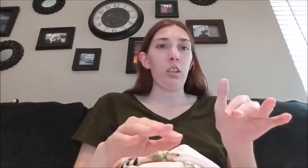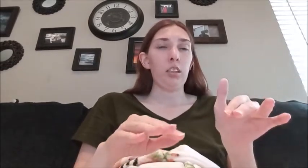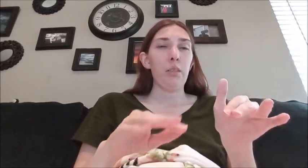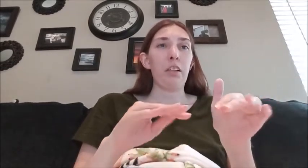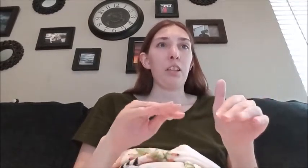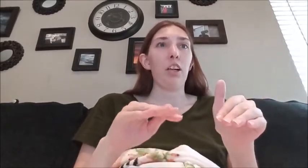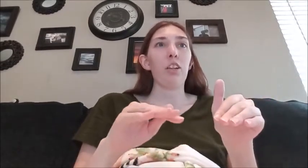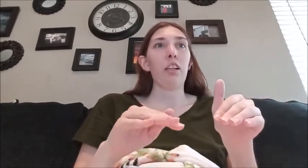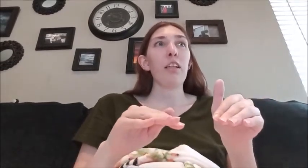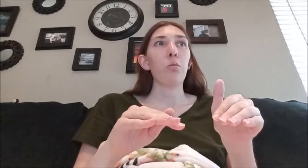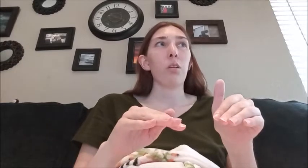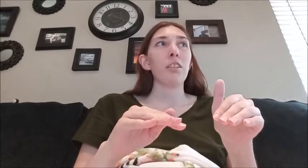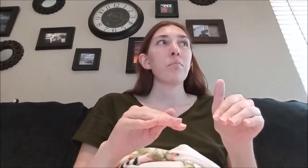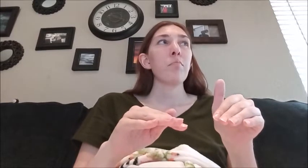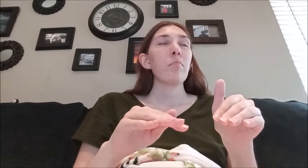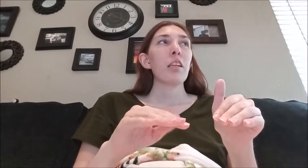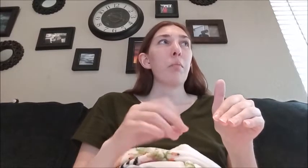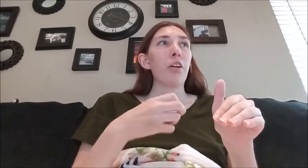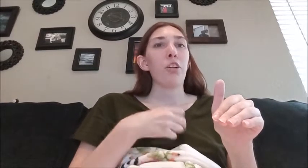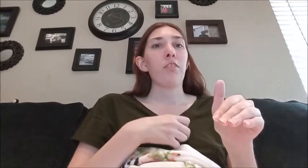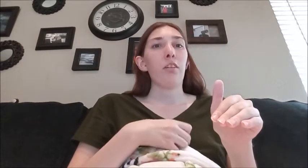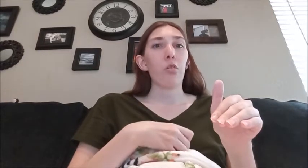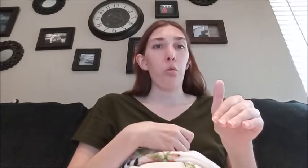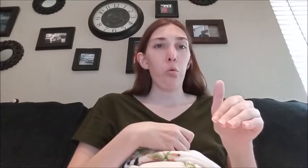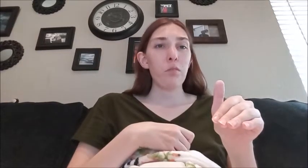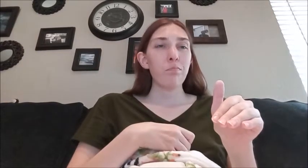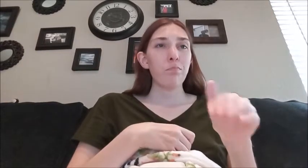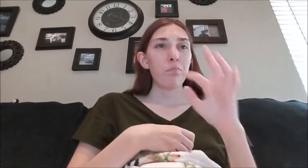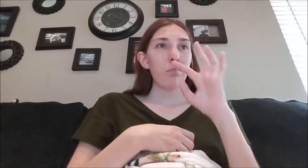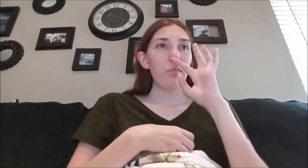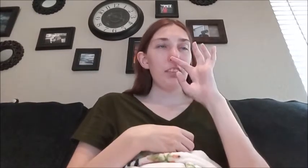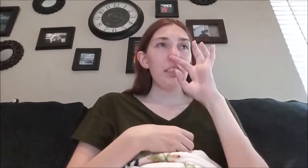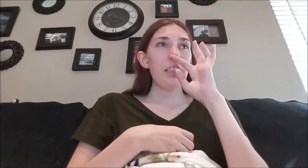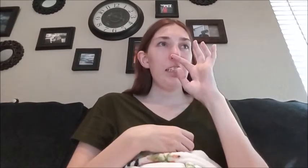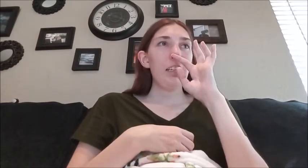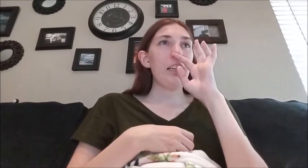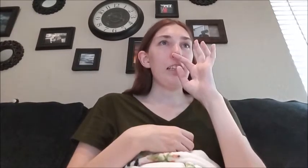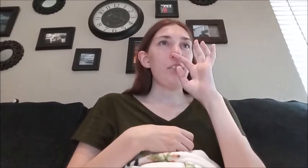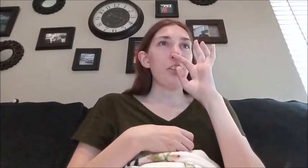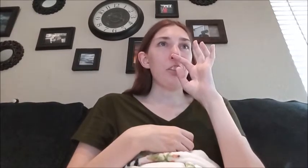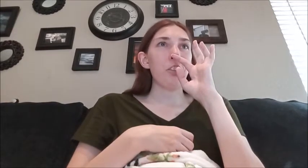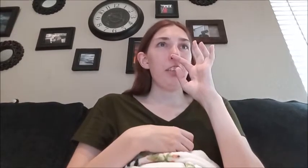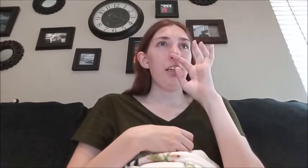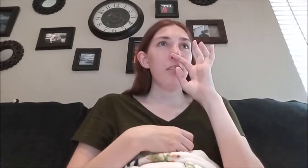in my entire life where my heart felt cold and I never understood that